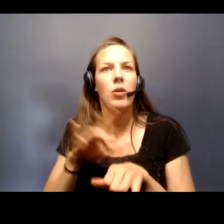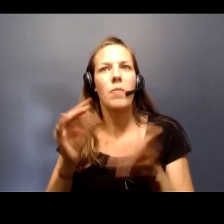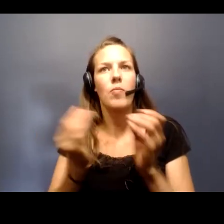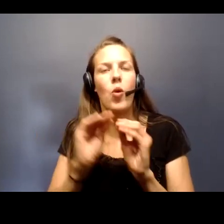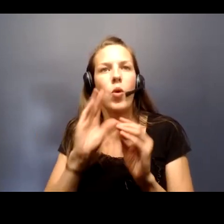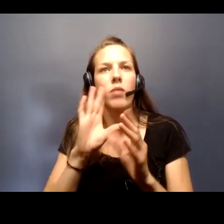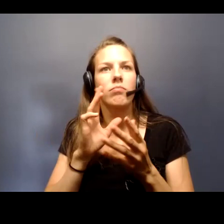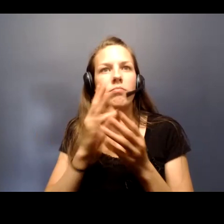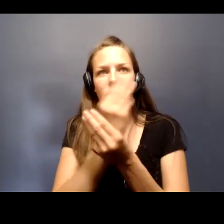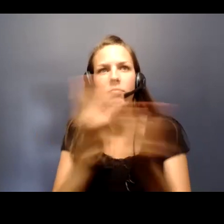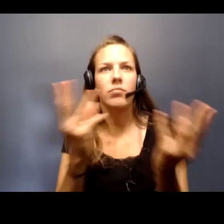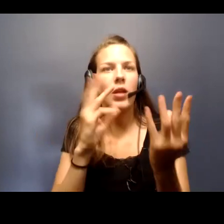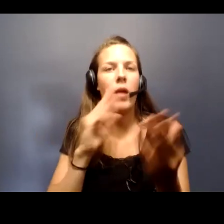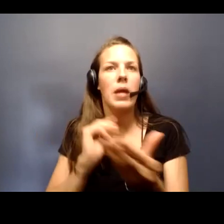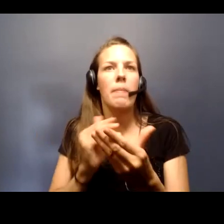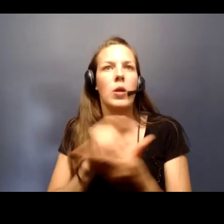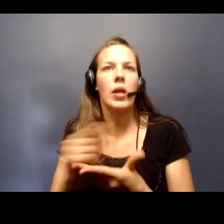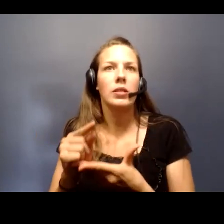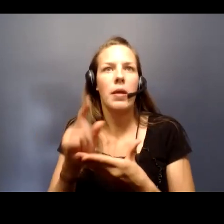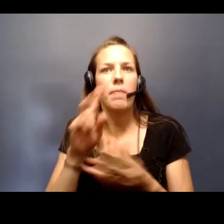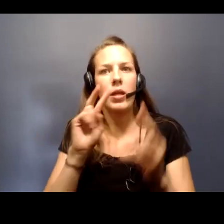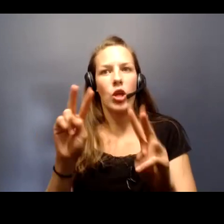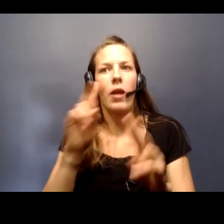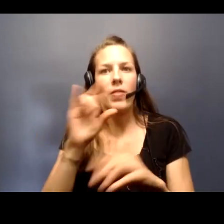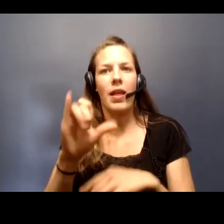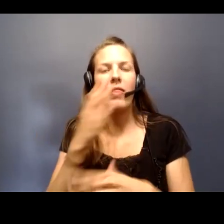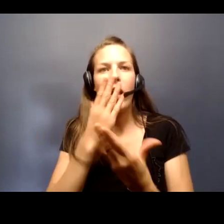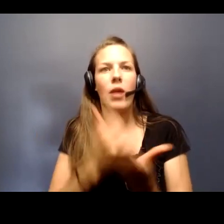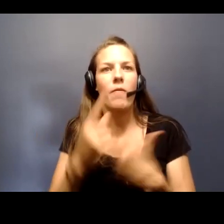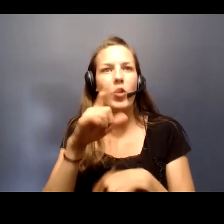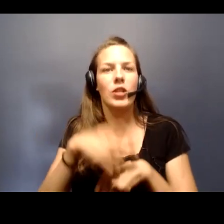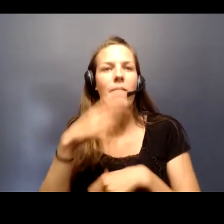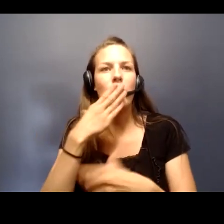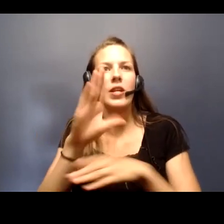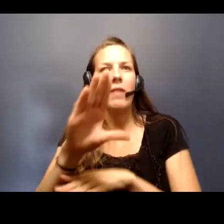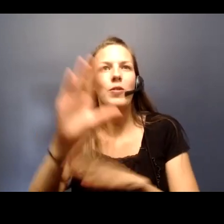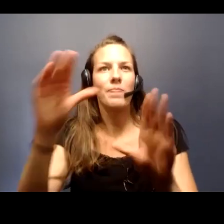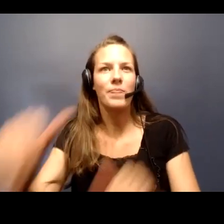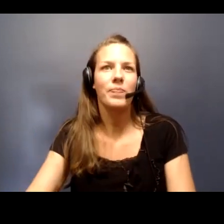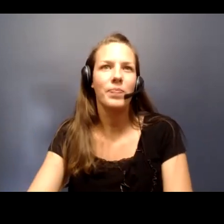briefings in the upcoming week, so please be looking out for that. Thank you everyone for your time and have a good afternoon.